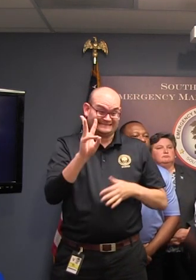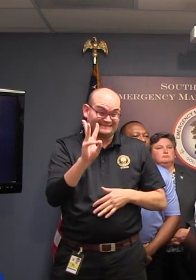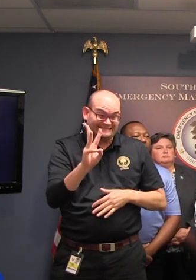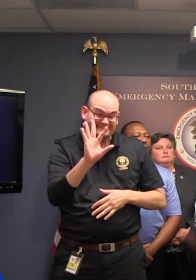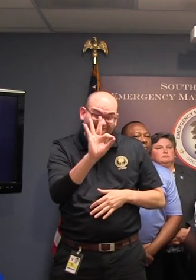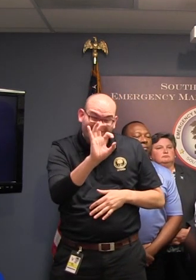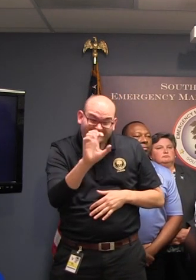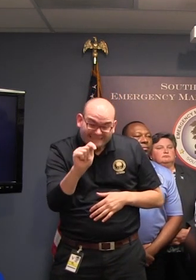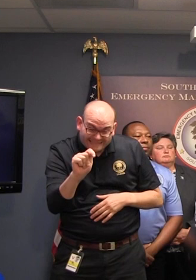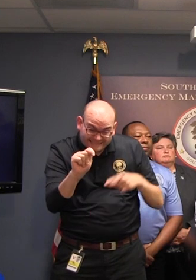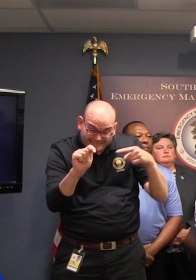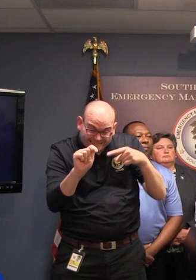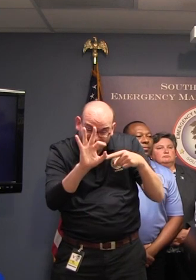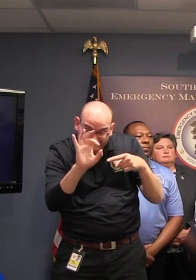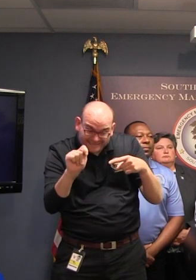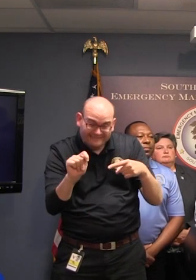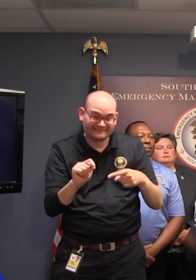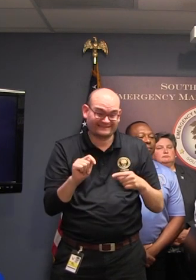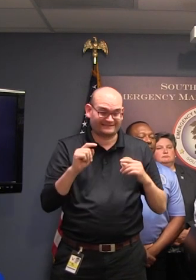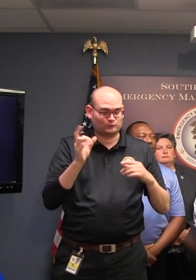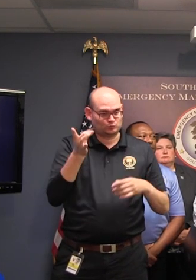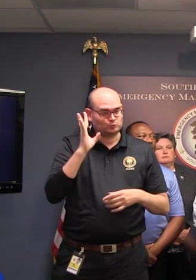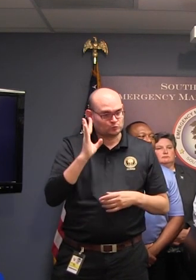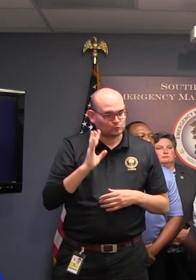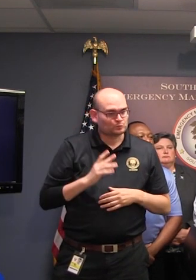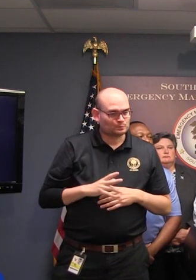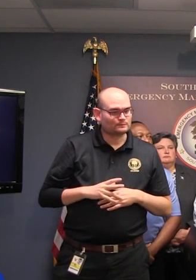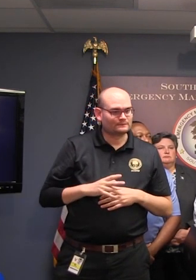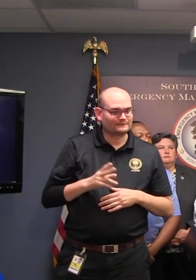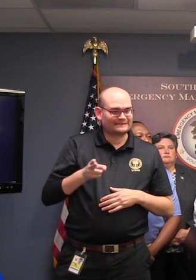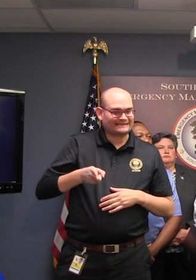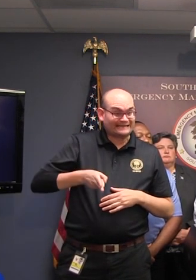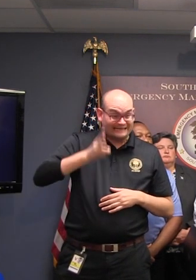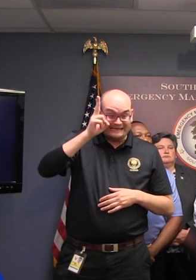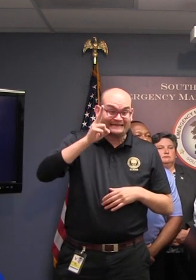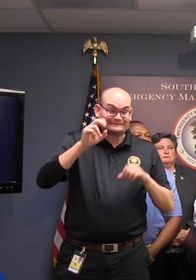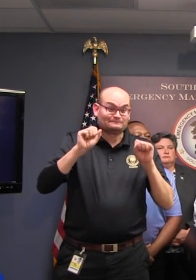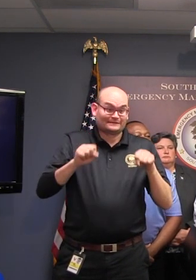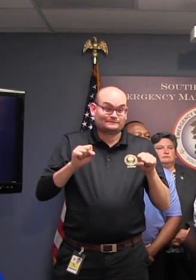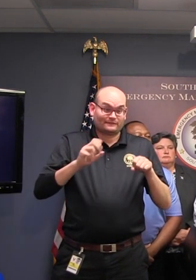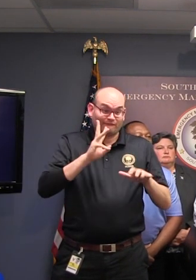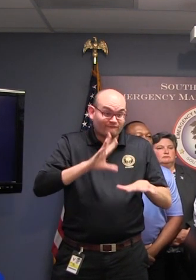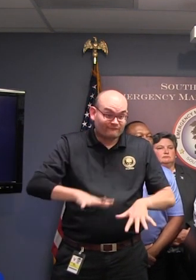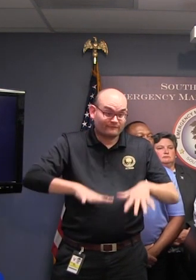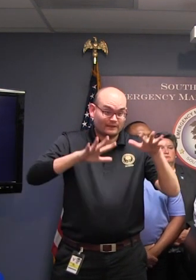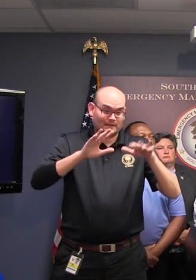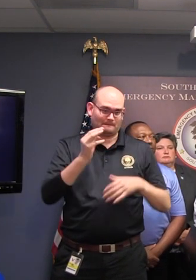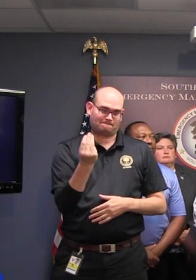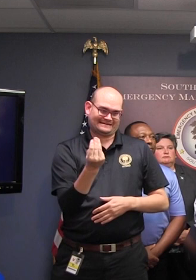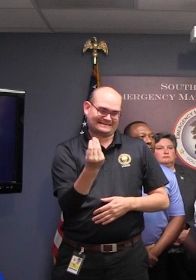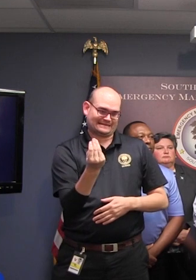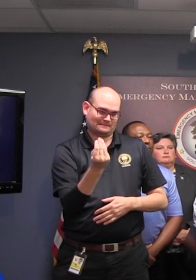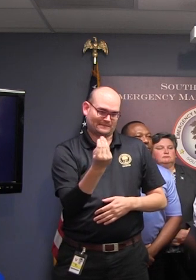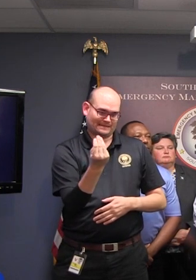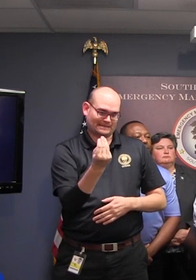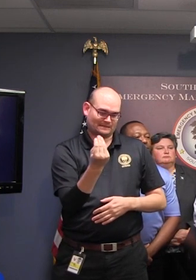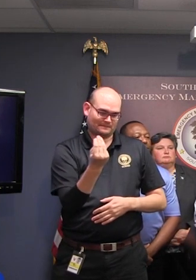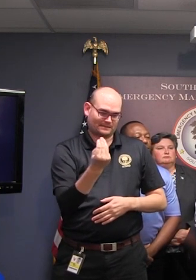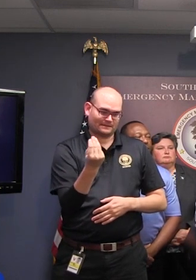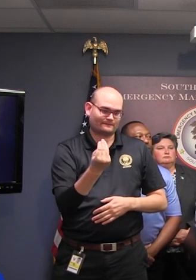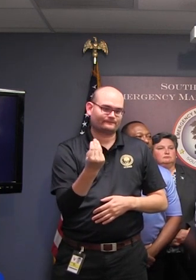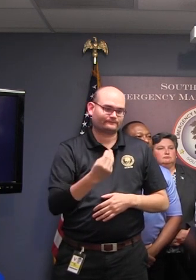ground level, with the greatest chances for serious flooding occurring on Monday. This is also